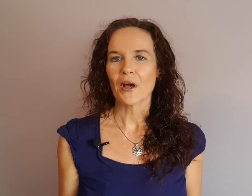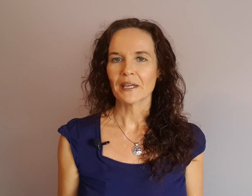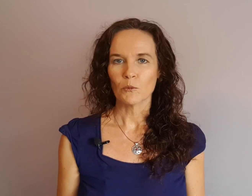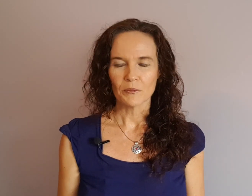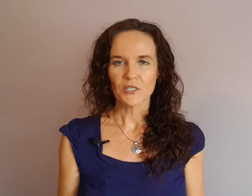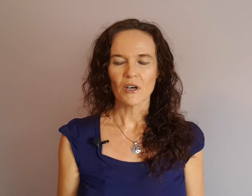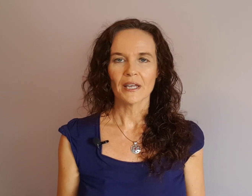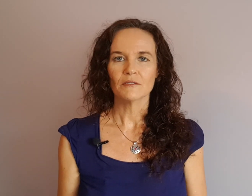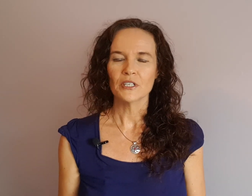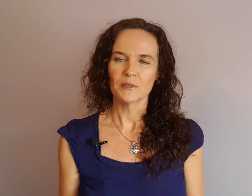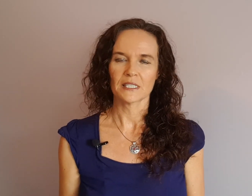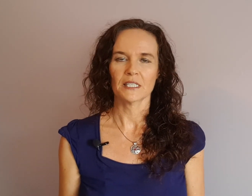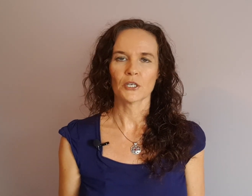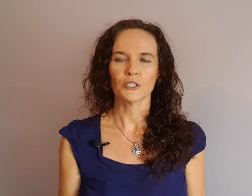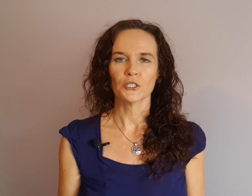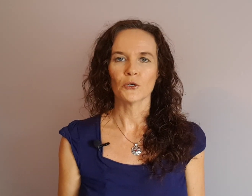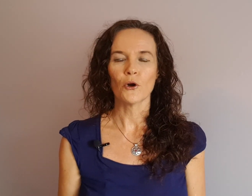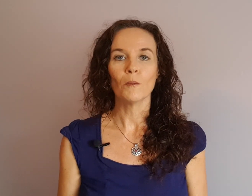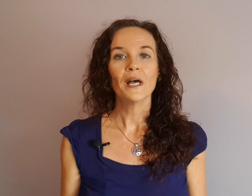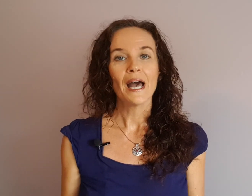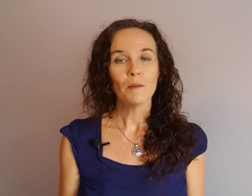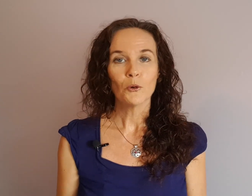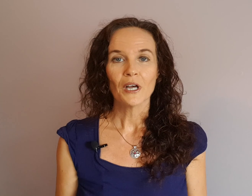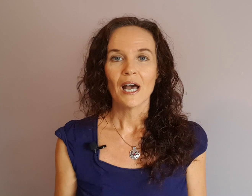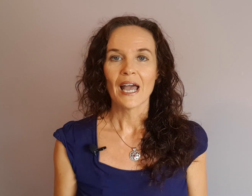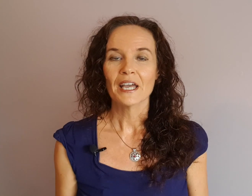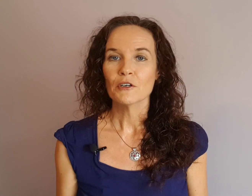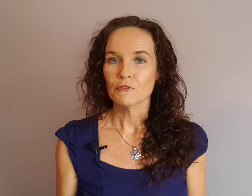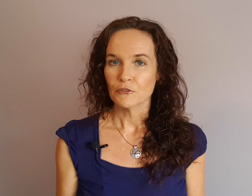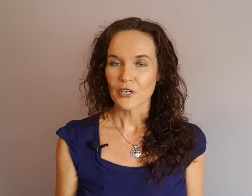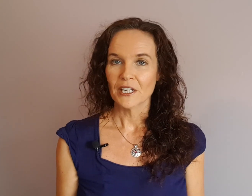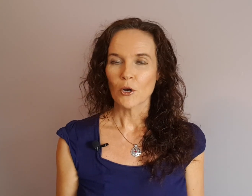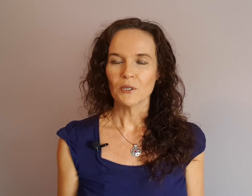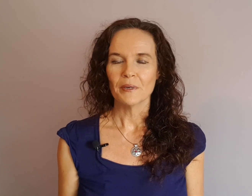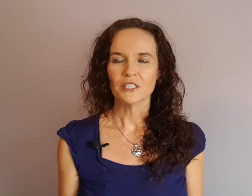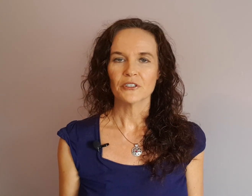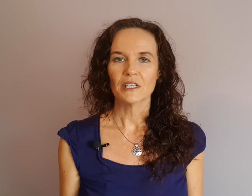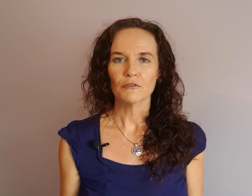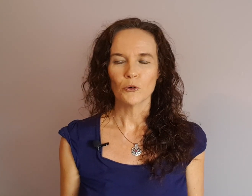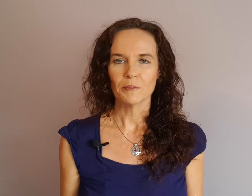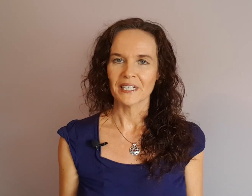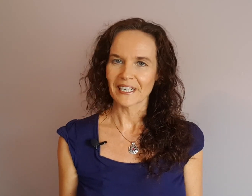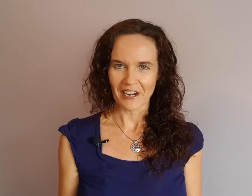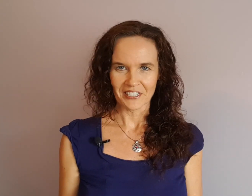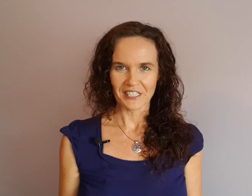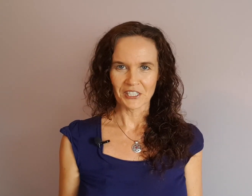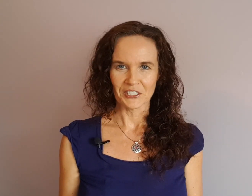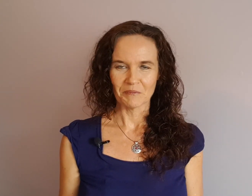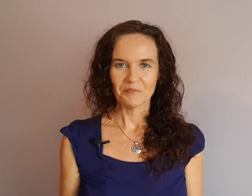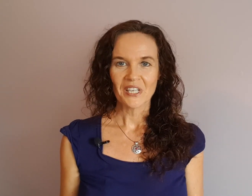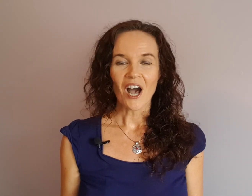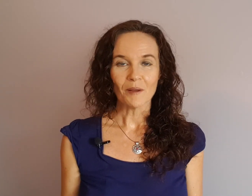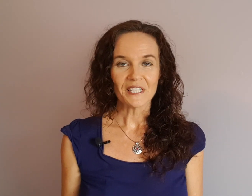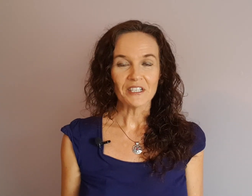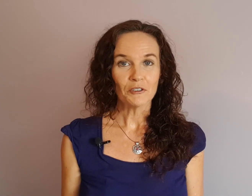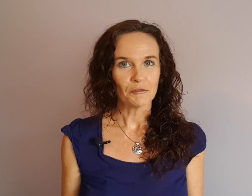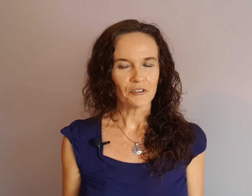my website, freedomsuccesscoaching.com and book a free complimentary 40 minute clarity session. I'm Sandra from